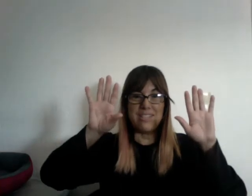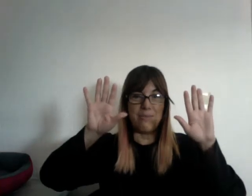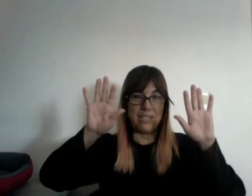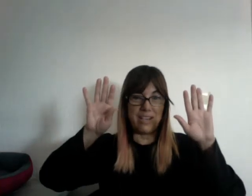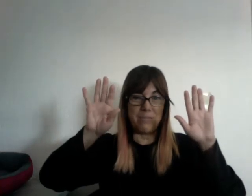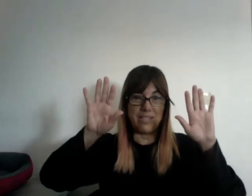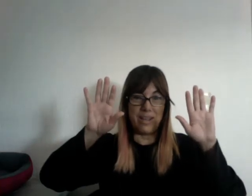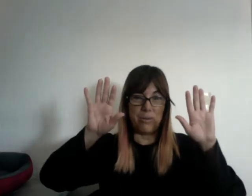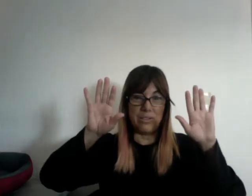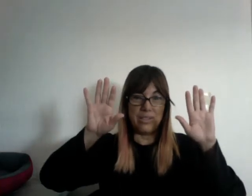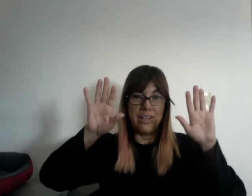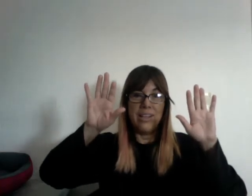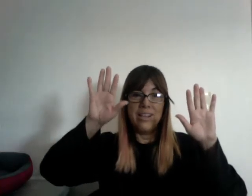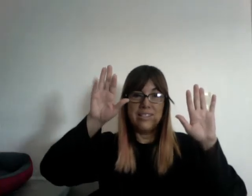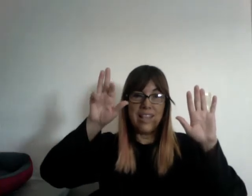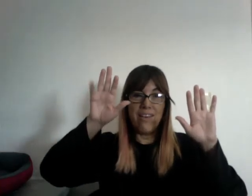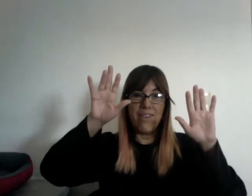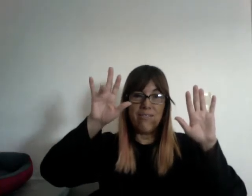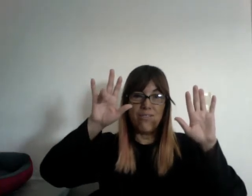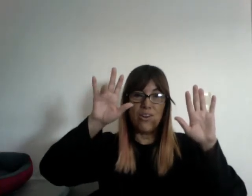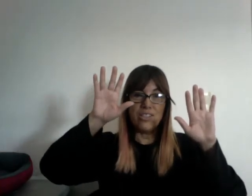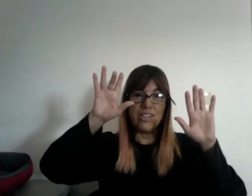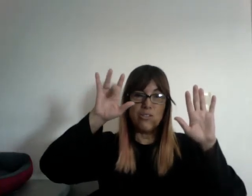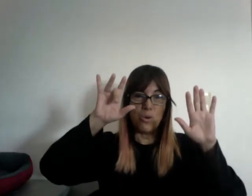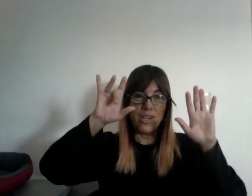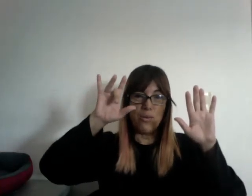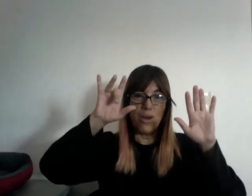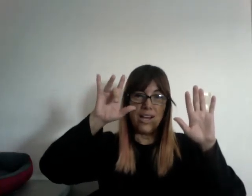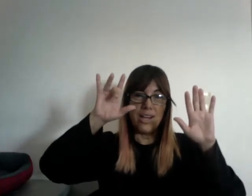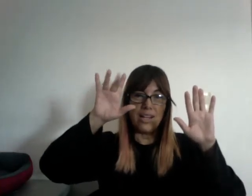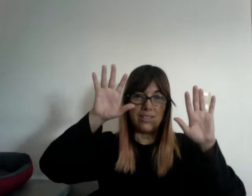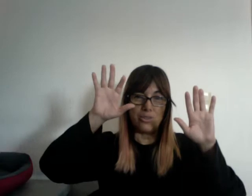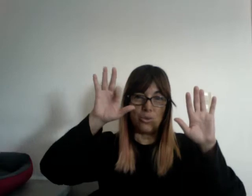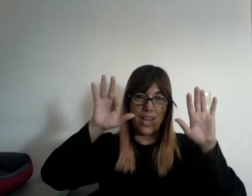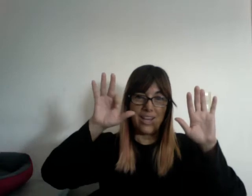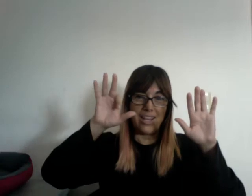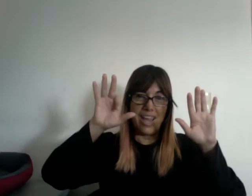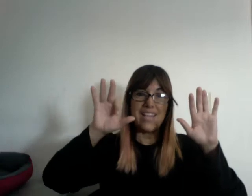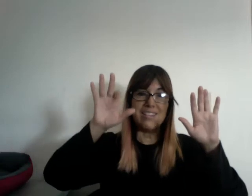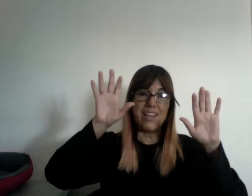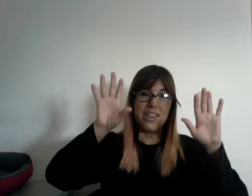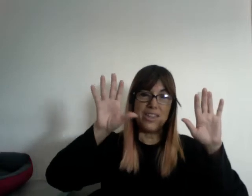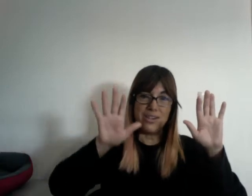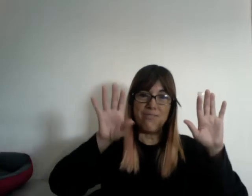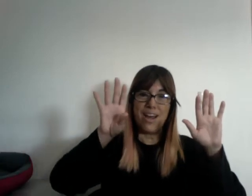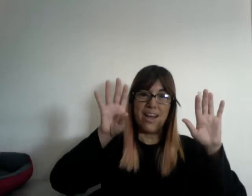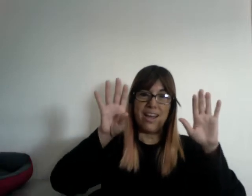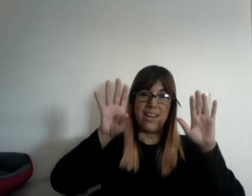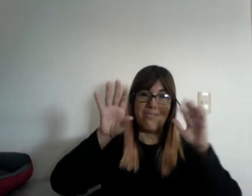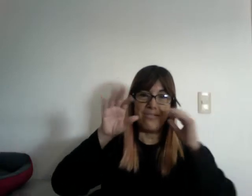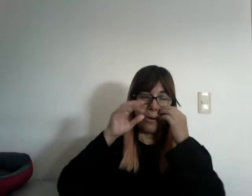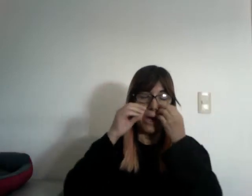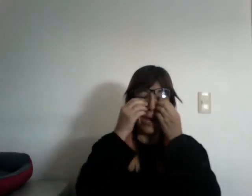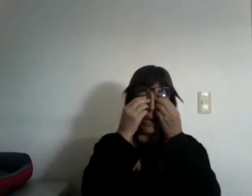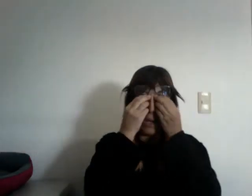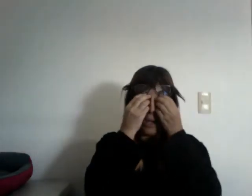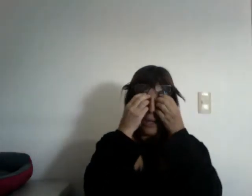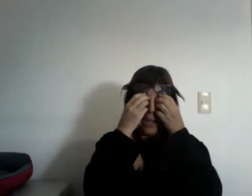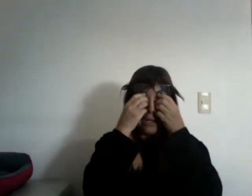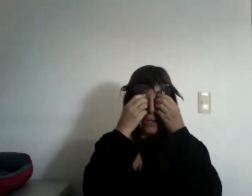seven times tables. Seven, 14, 21. 28 and 35, okay? So